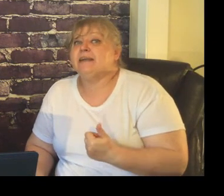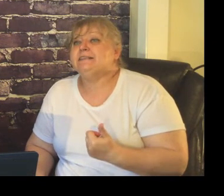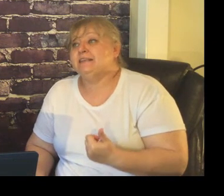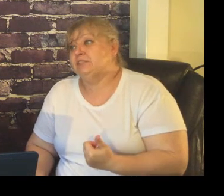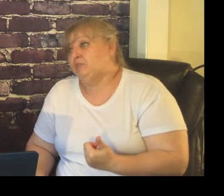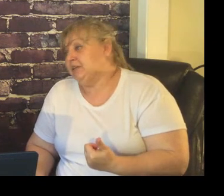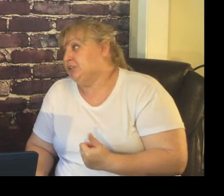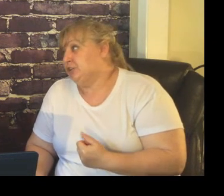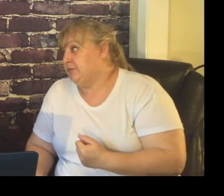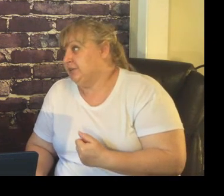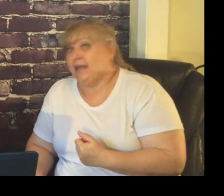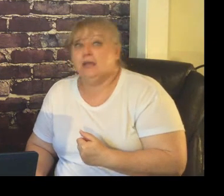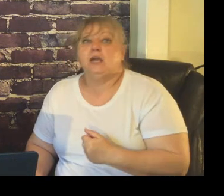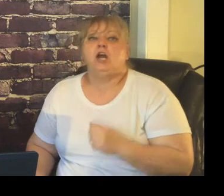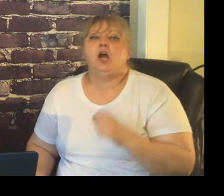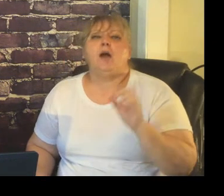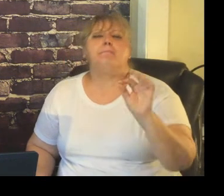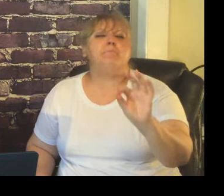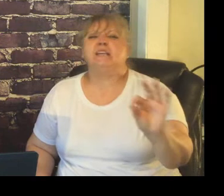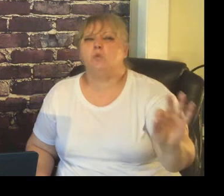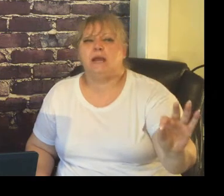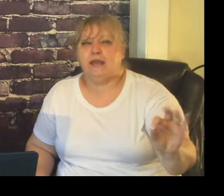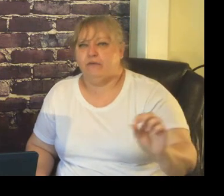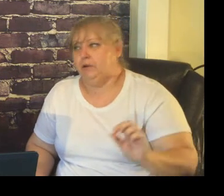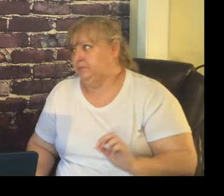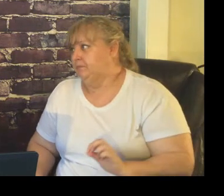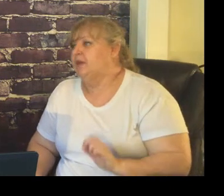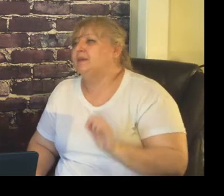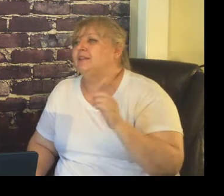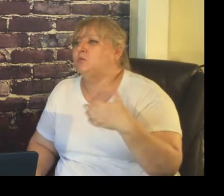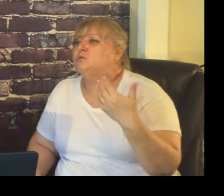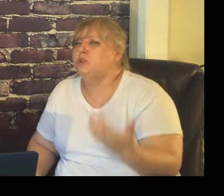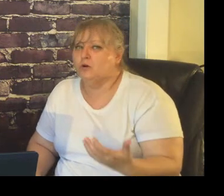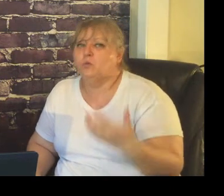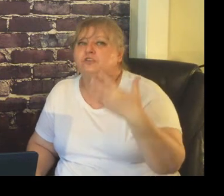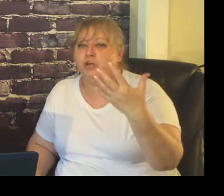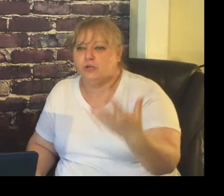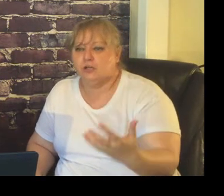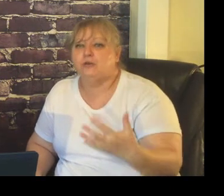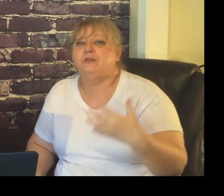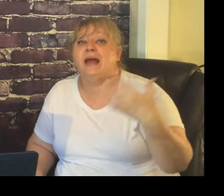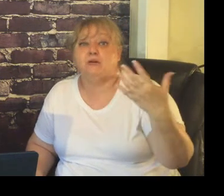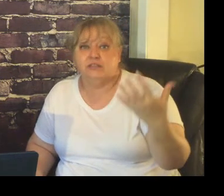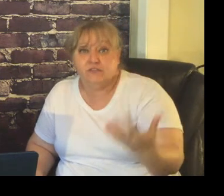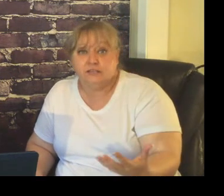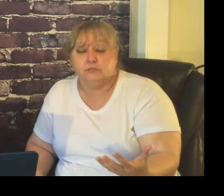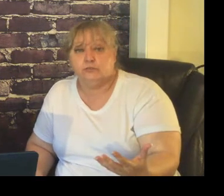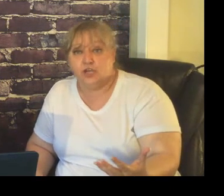them to be a teacher for the best one ever they will know what's going on how difficult your job